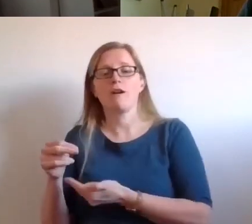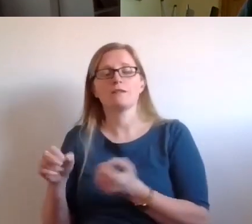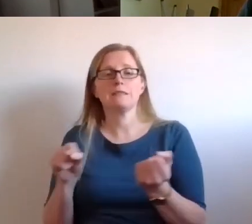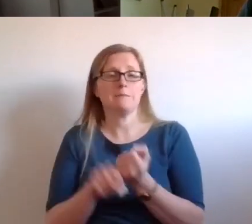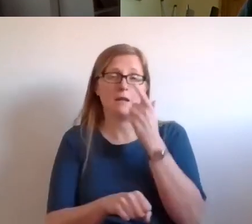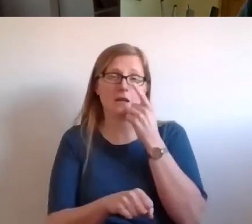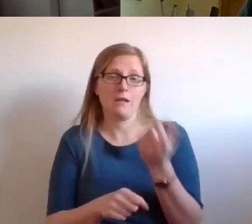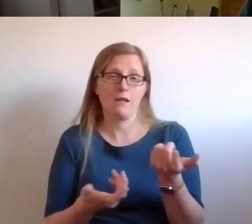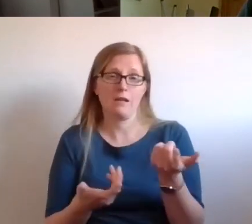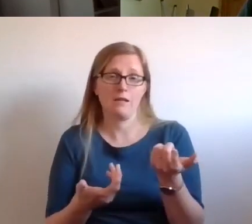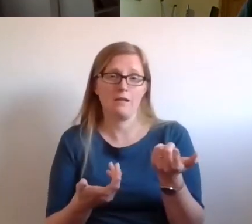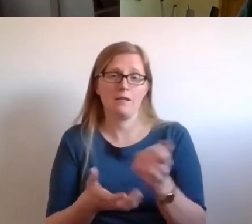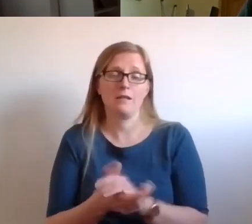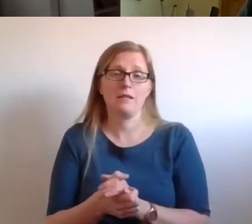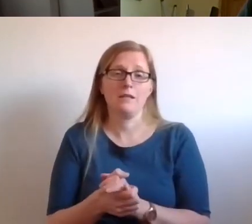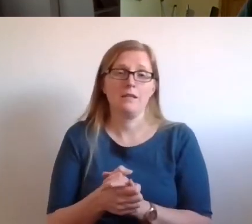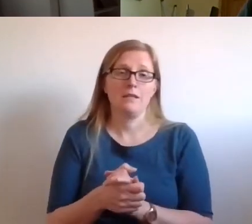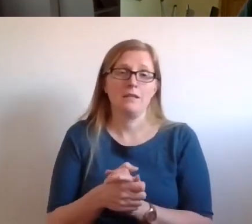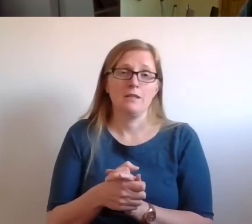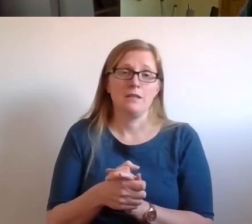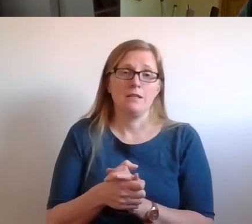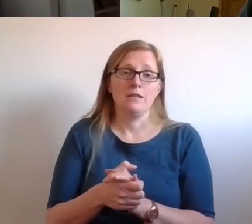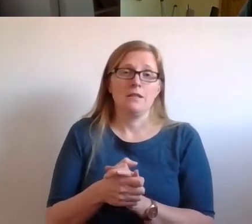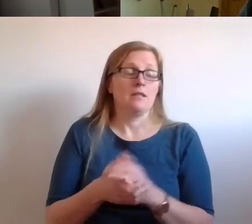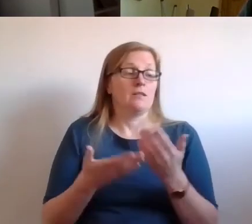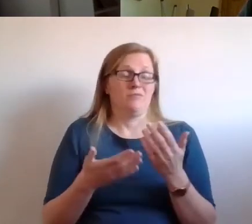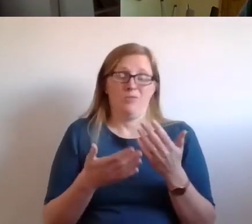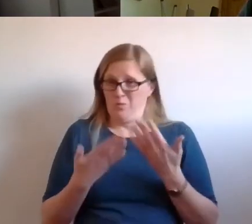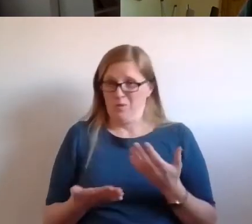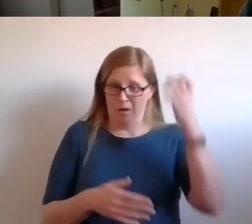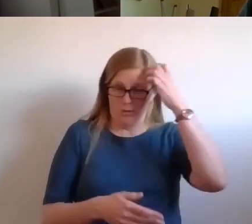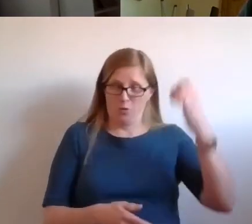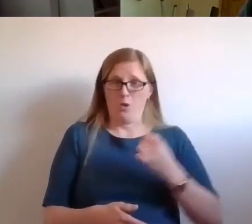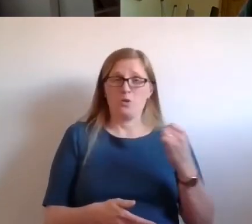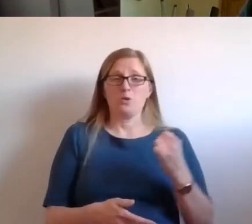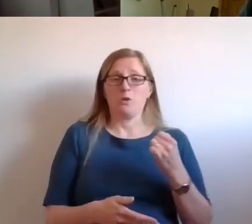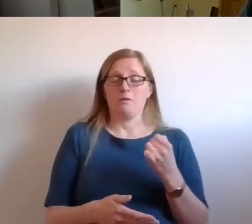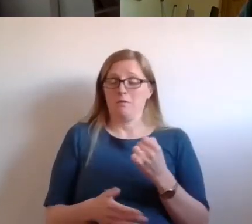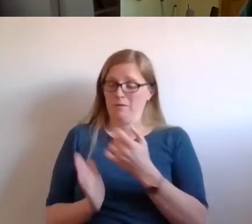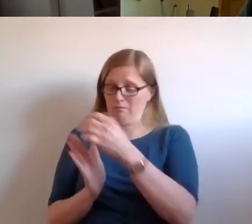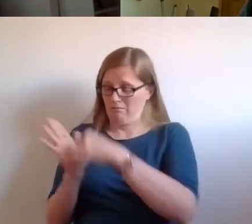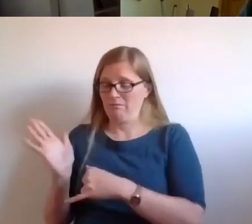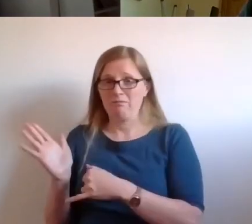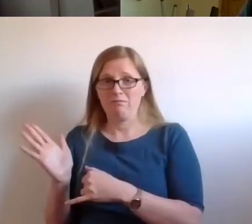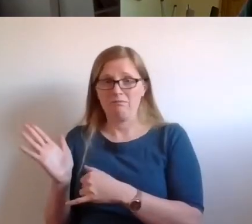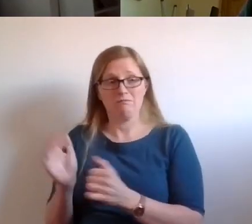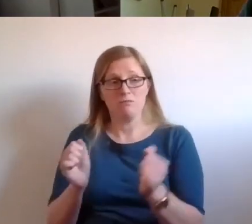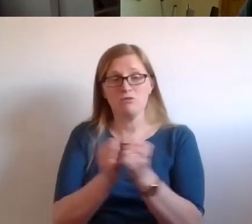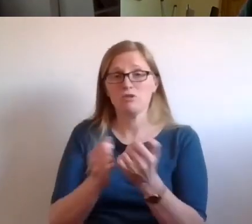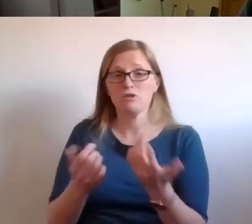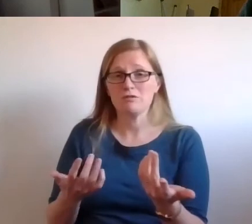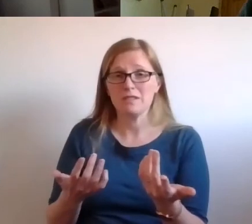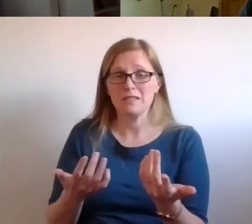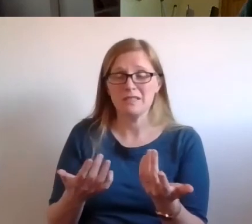even this new statutory framework that will be passed by the Scottish Parliament, at the end of the day, is subject to the will of the